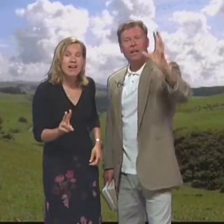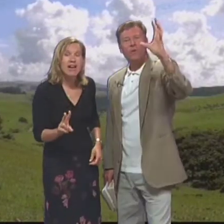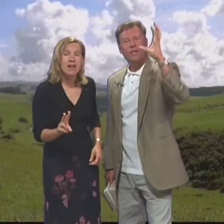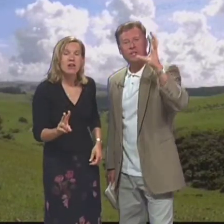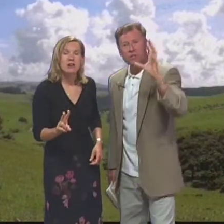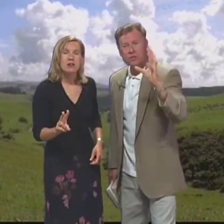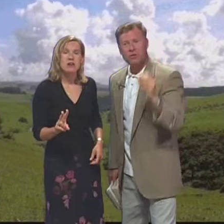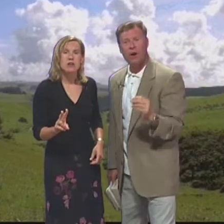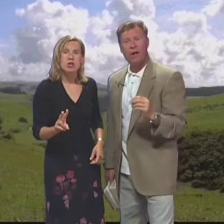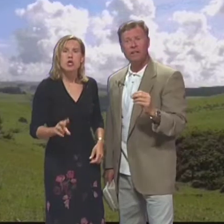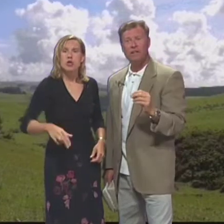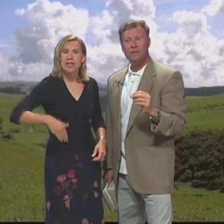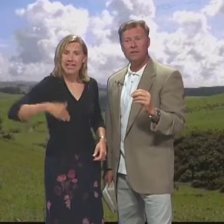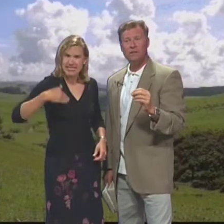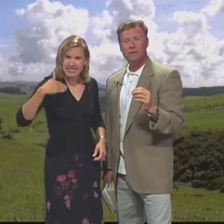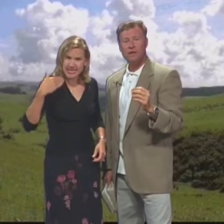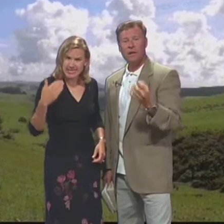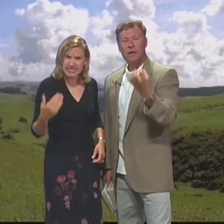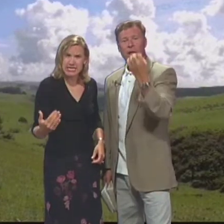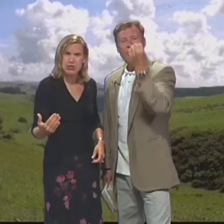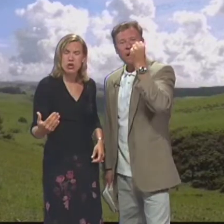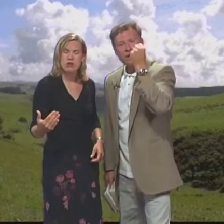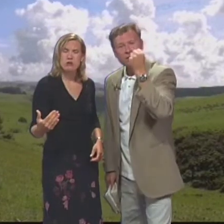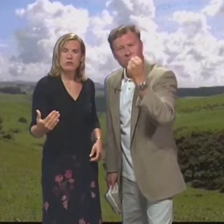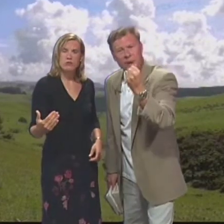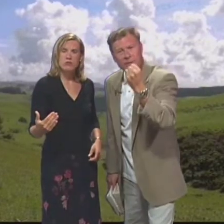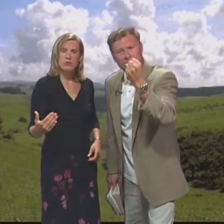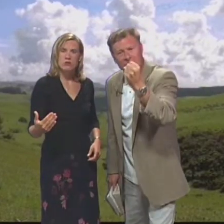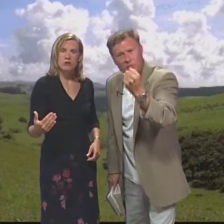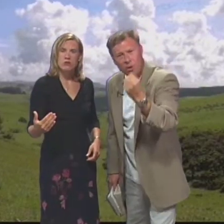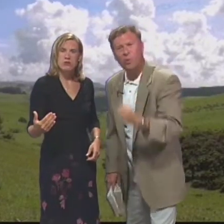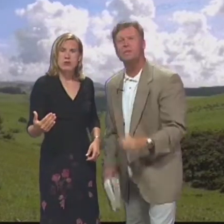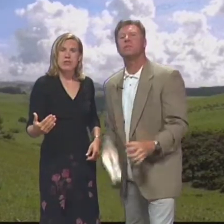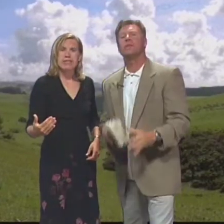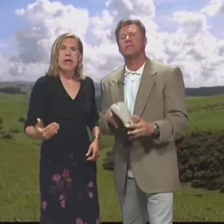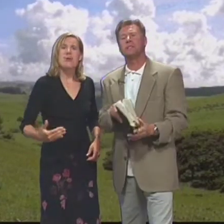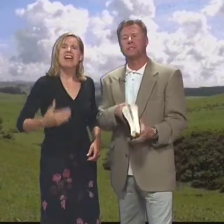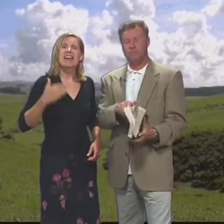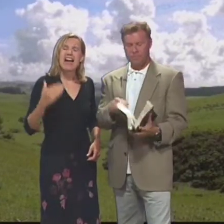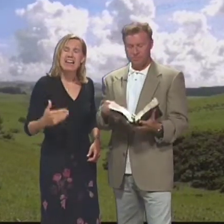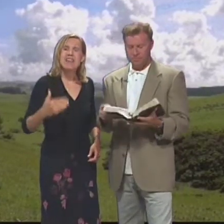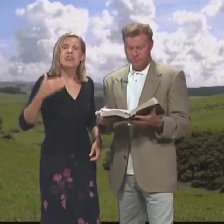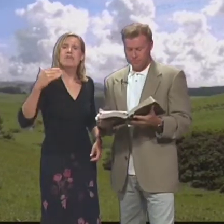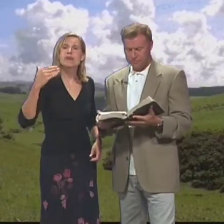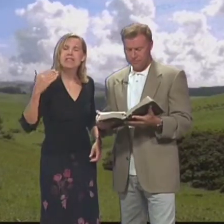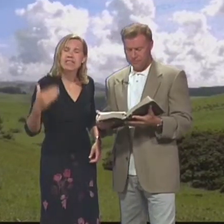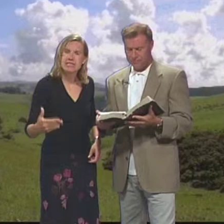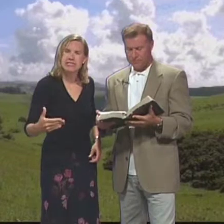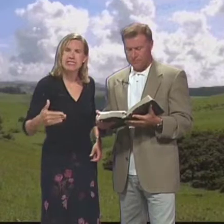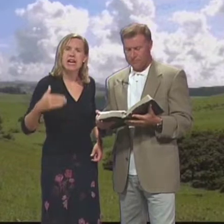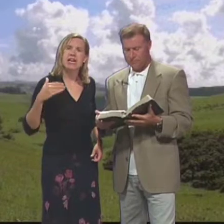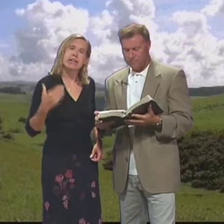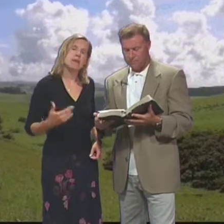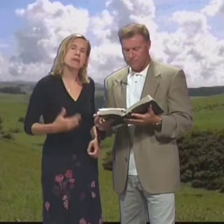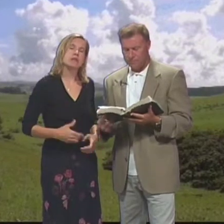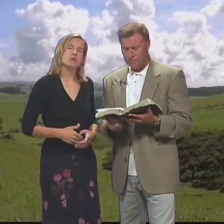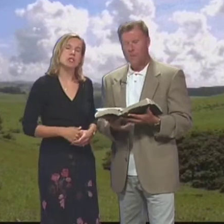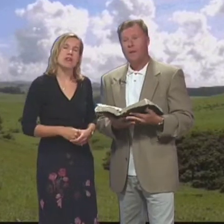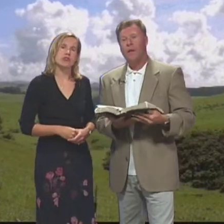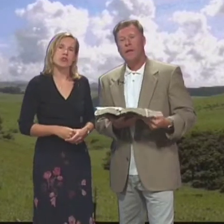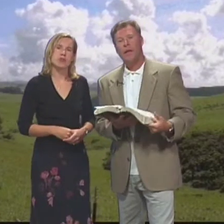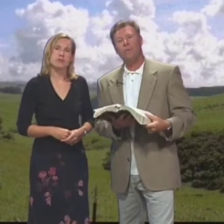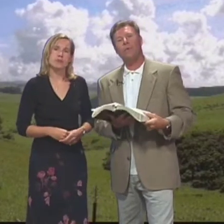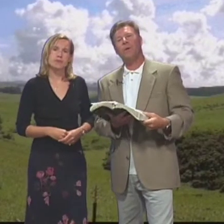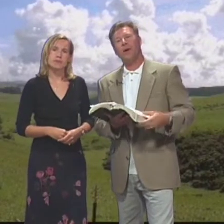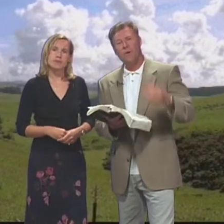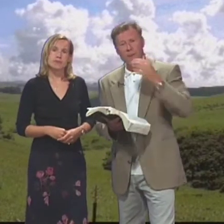Al África Where the church is growing Donde la iglesia está creciendo There's a great dependence On the Holy Spirit Y hay una gran dependencia En el Espíritu